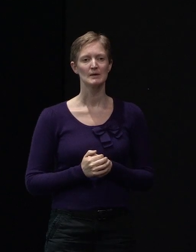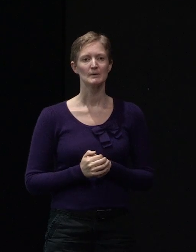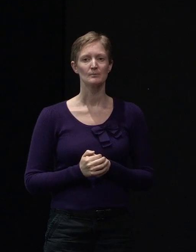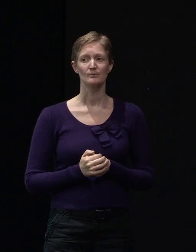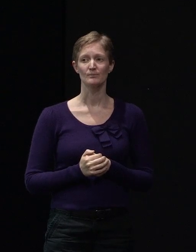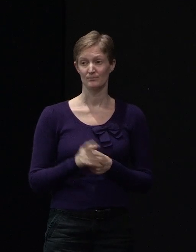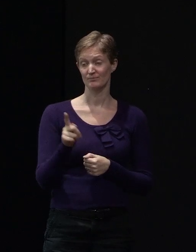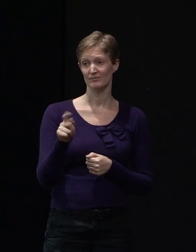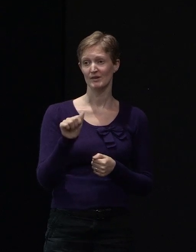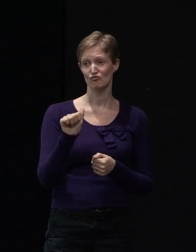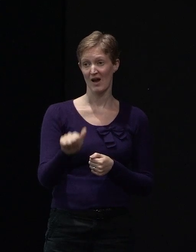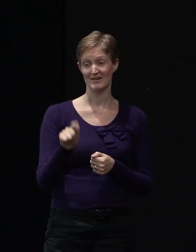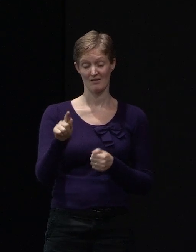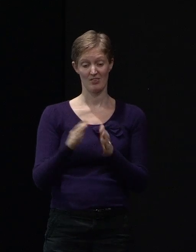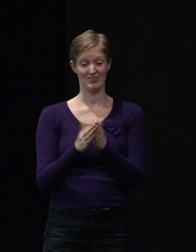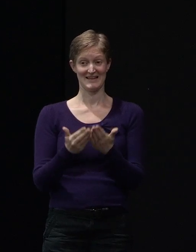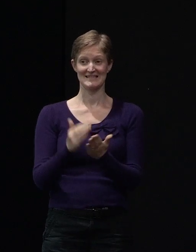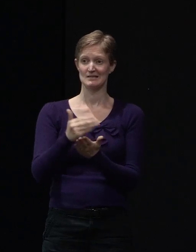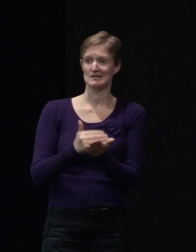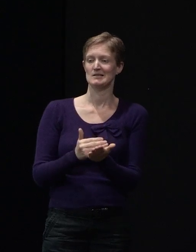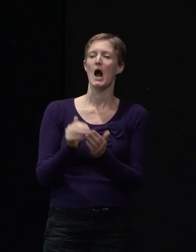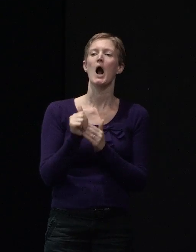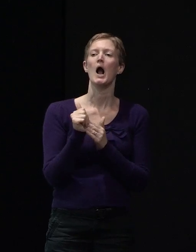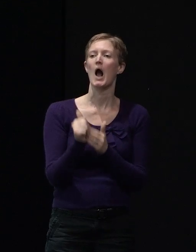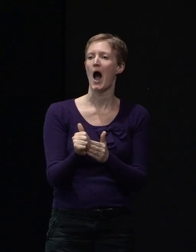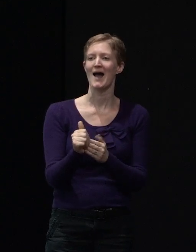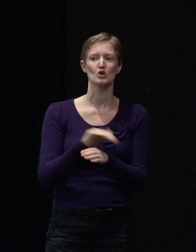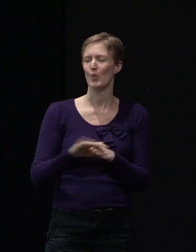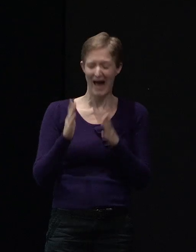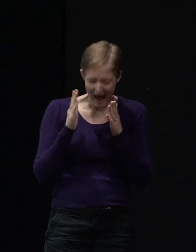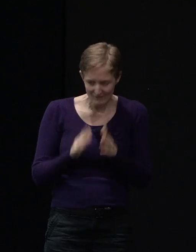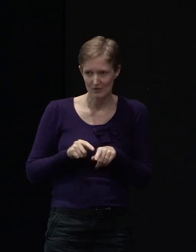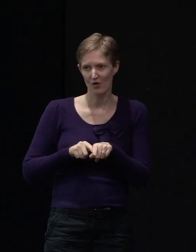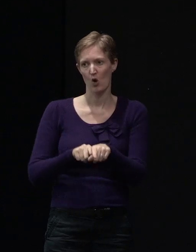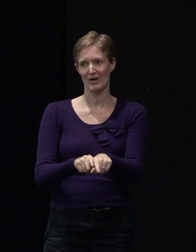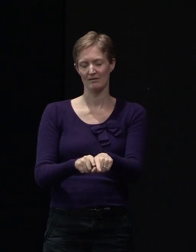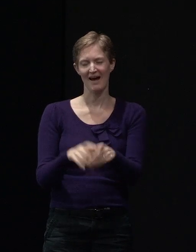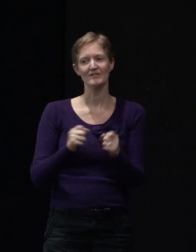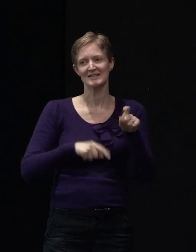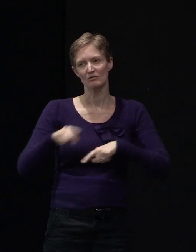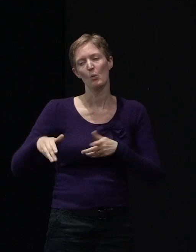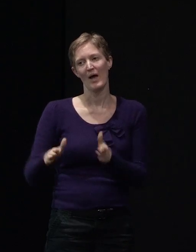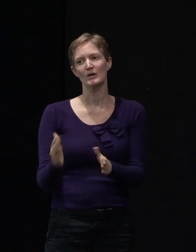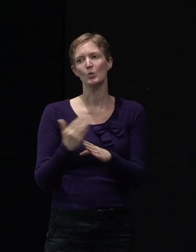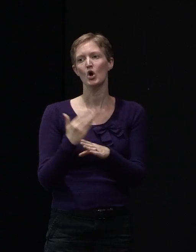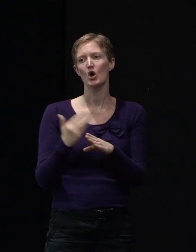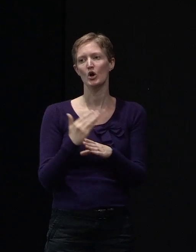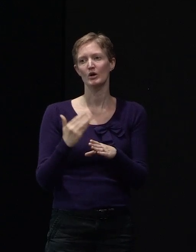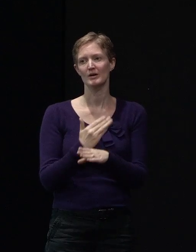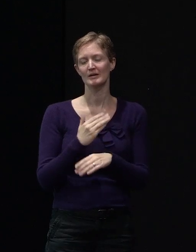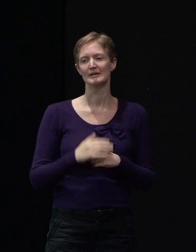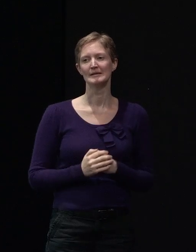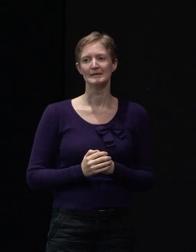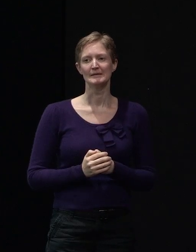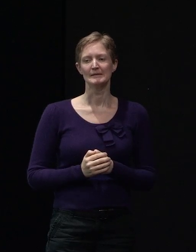you're right, it is just a guideline, and it very much is horses for courses, is that it's a very delicate